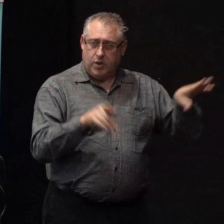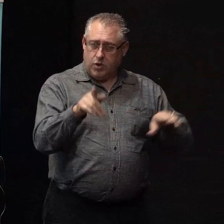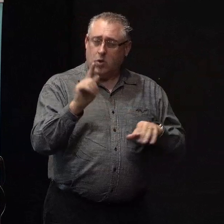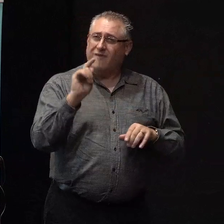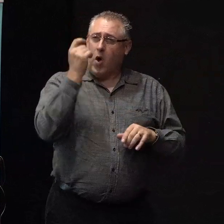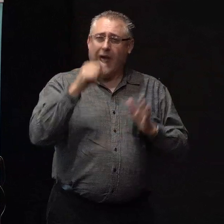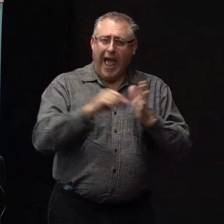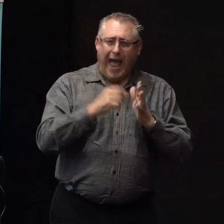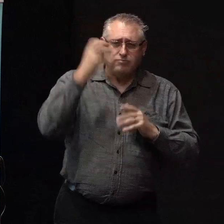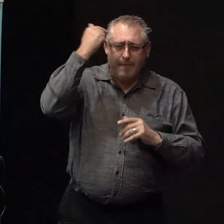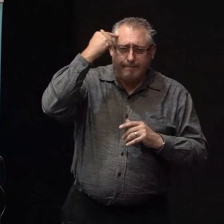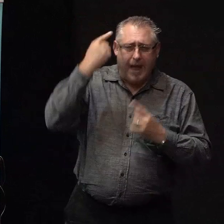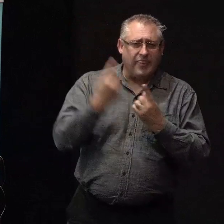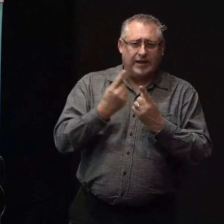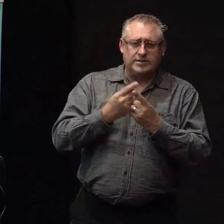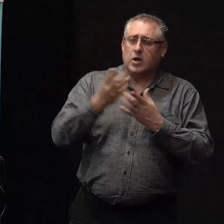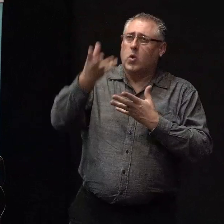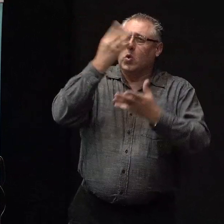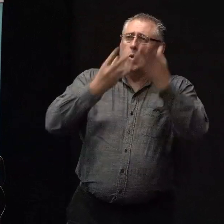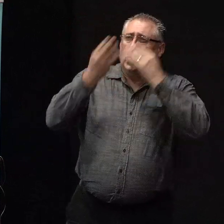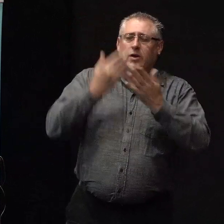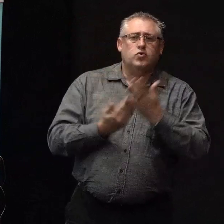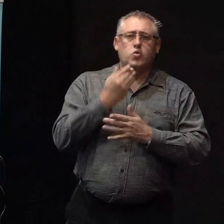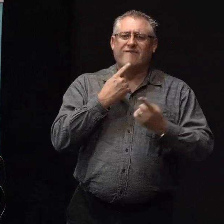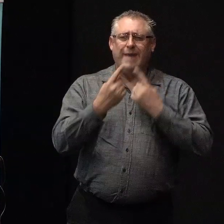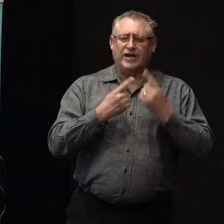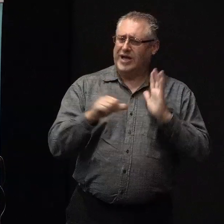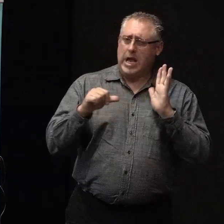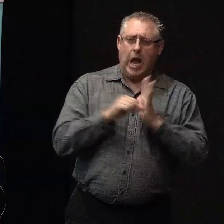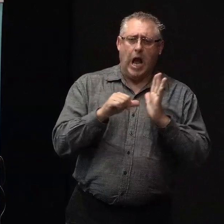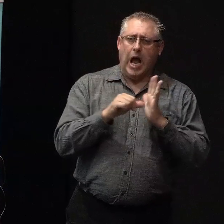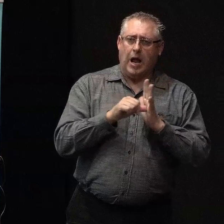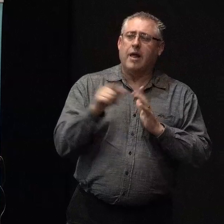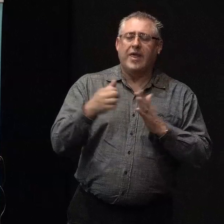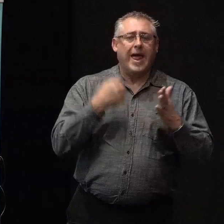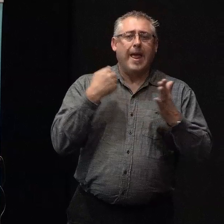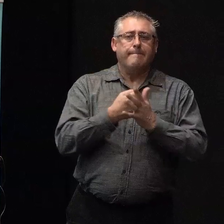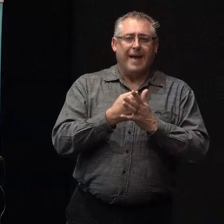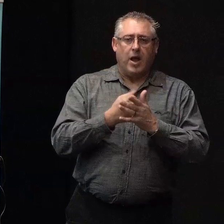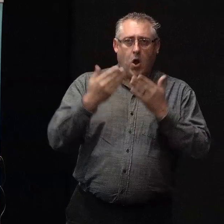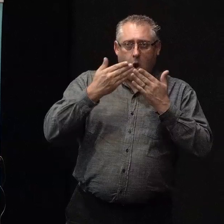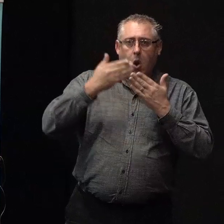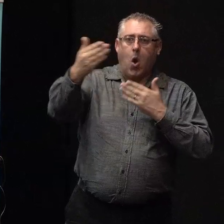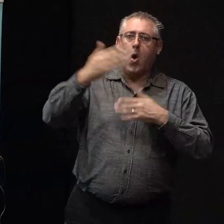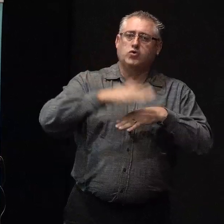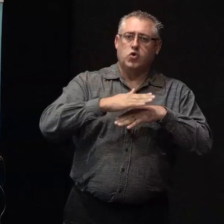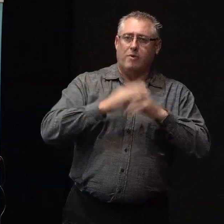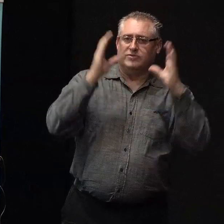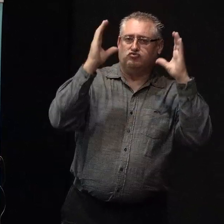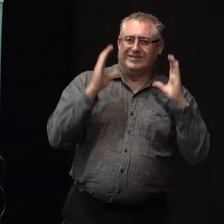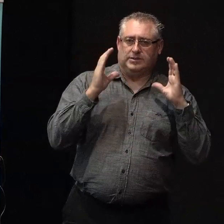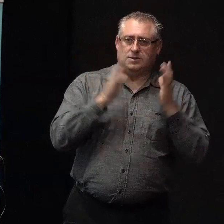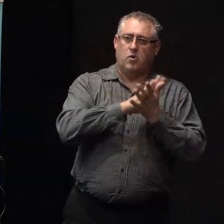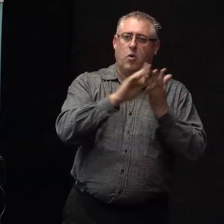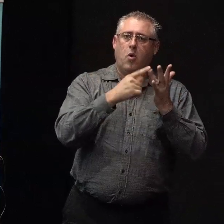to remember things. It's quite hard to absorb new information. That's very much the impact of the long-term stress hormones. So that's quite normal.